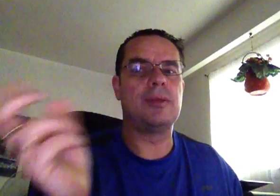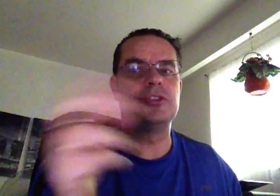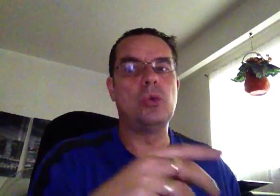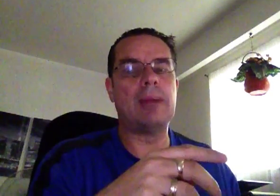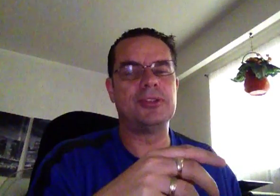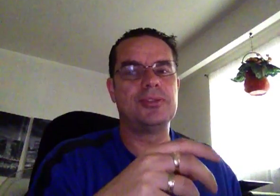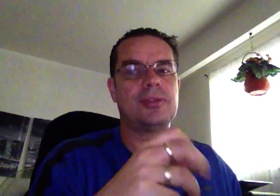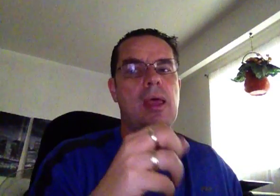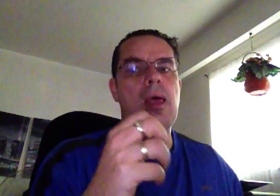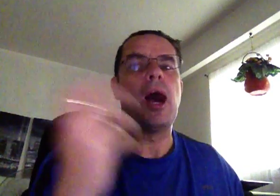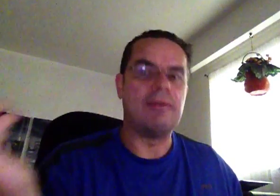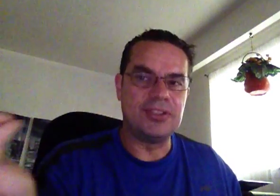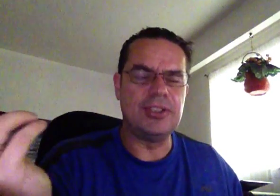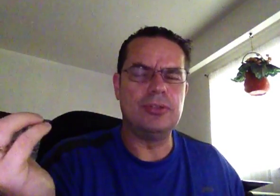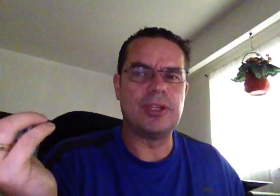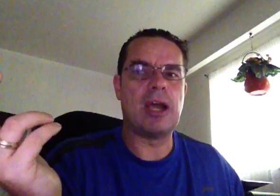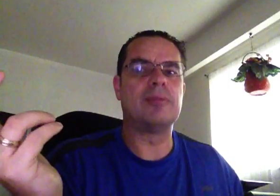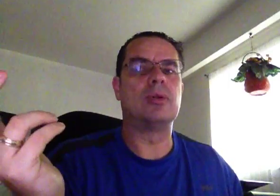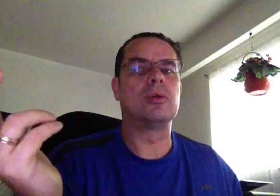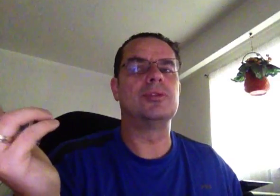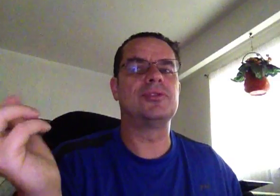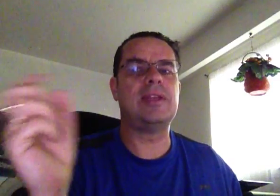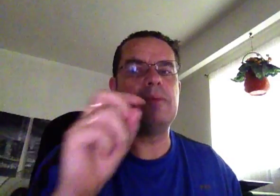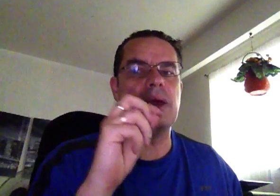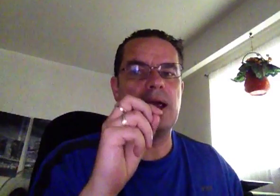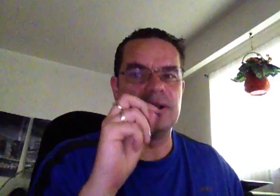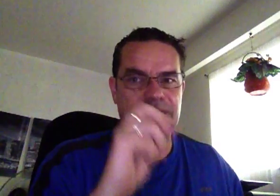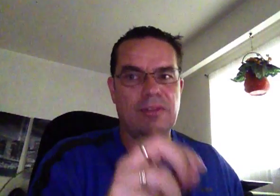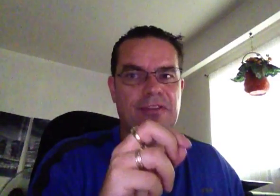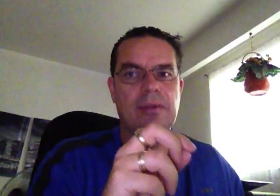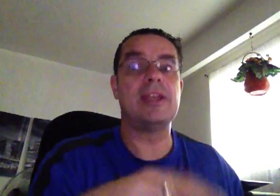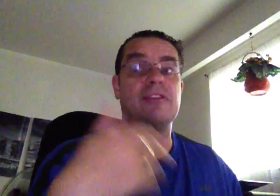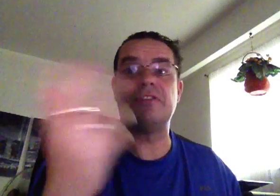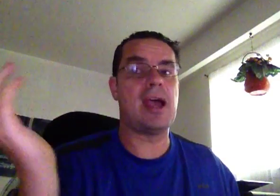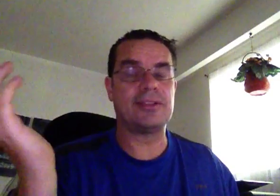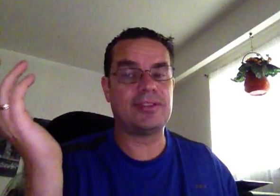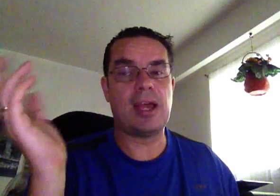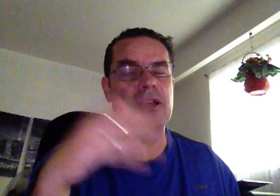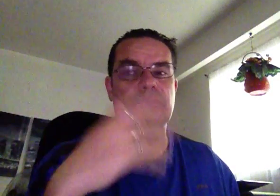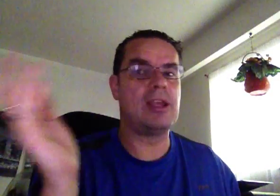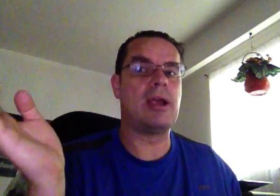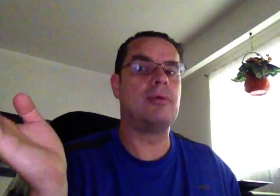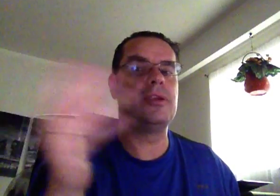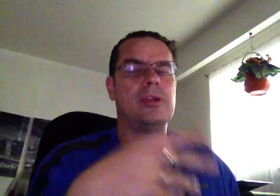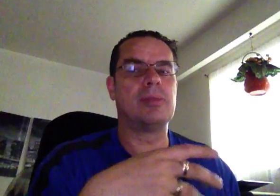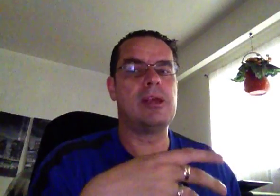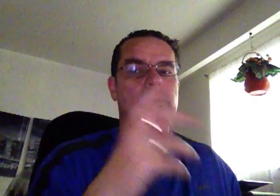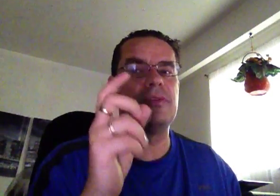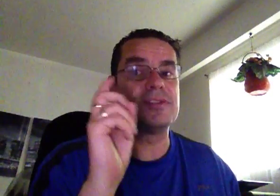There's two options. Obviously, use interactive brokers, the API itself, and you get free access to that. can play around with it. You can play with the